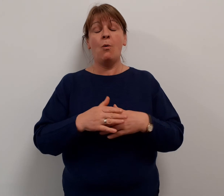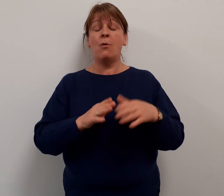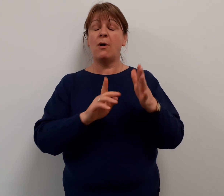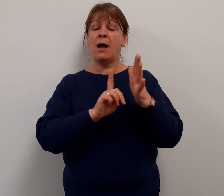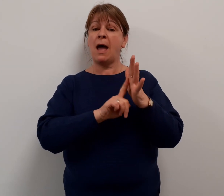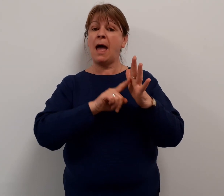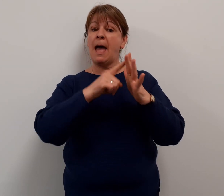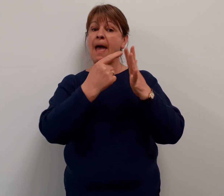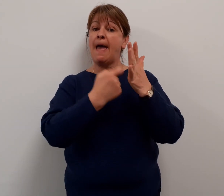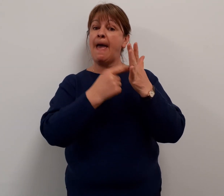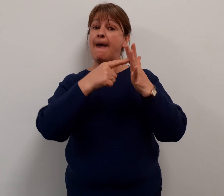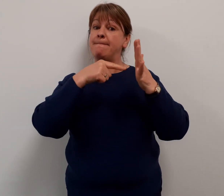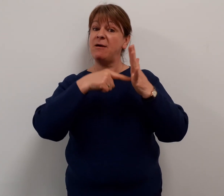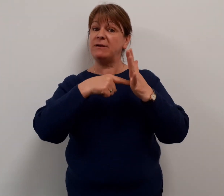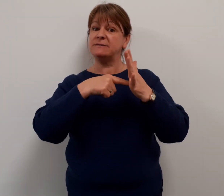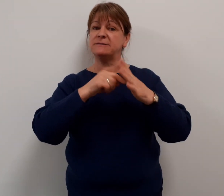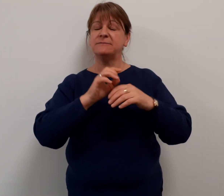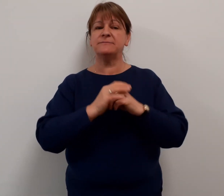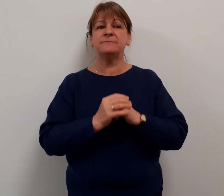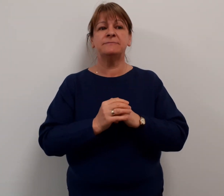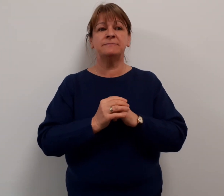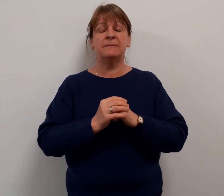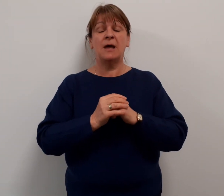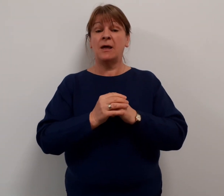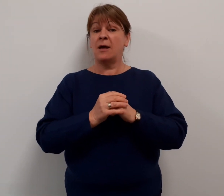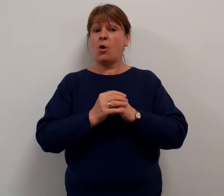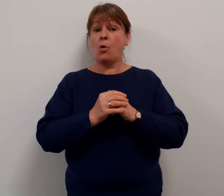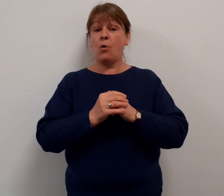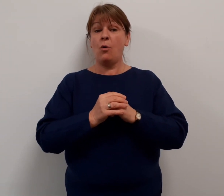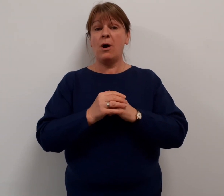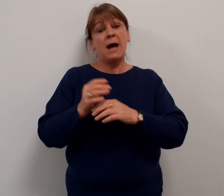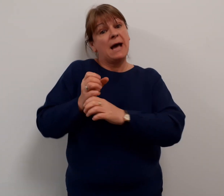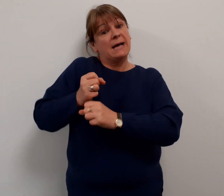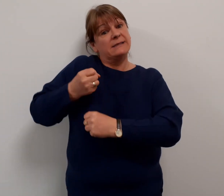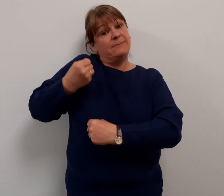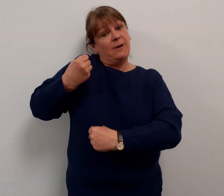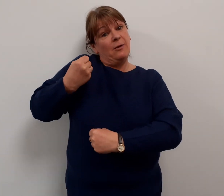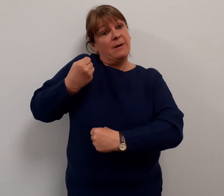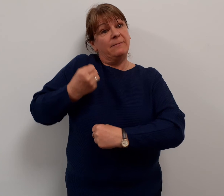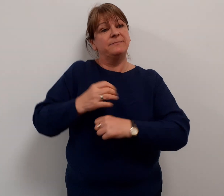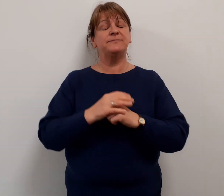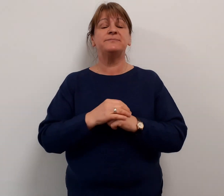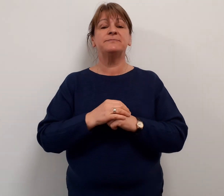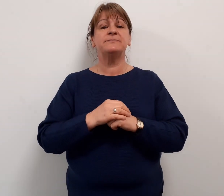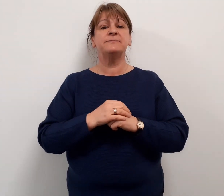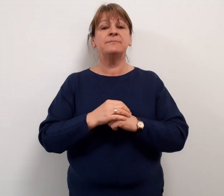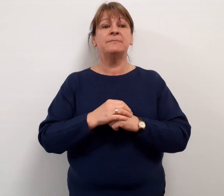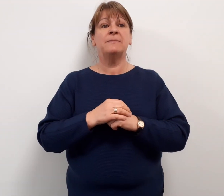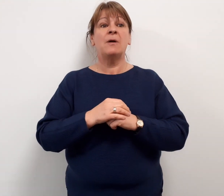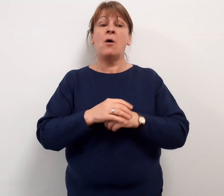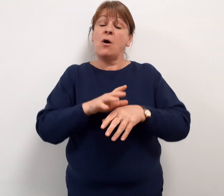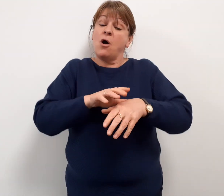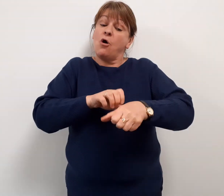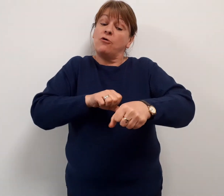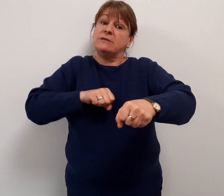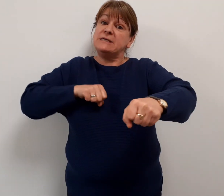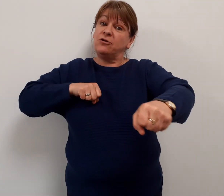a merit or a diploma or a degree.